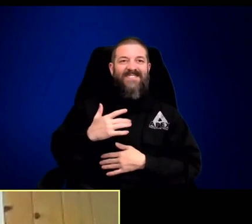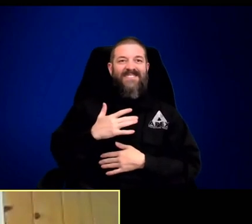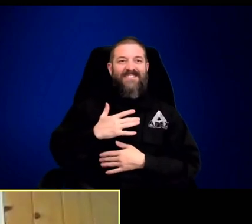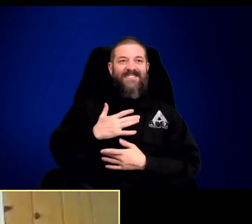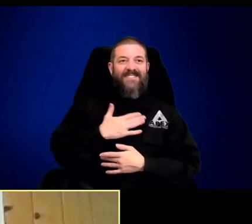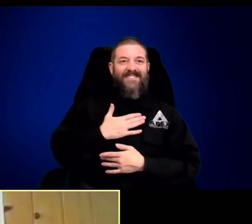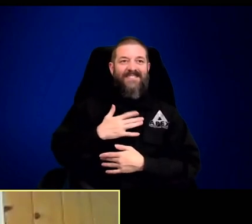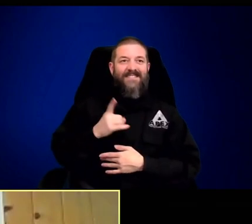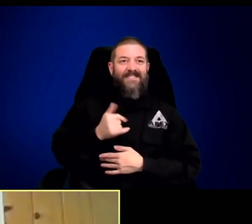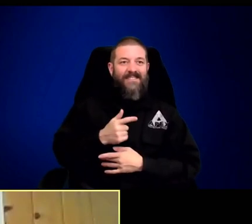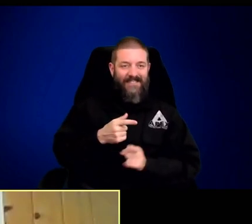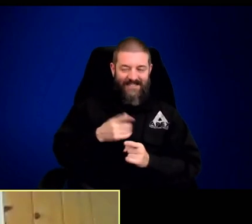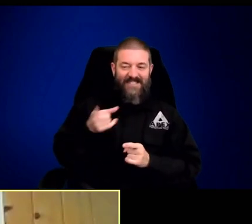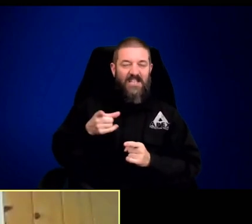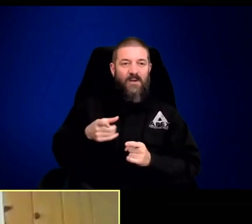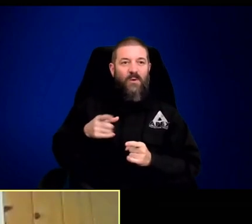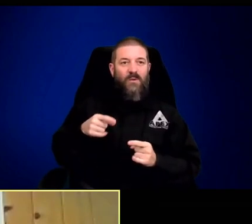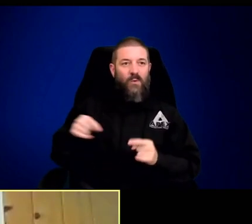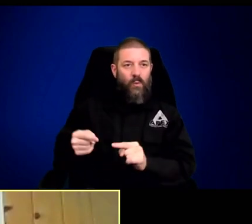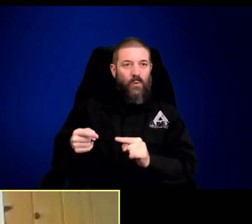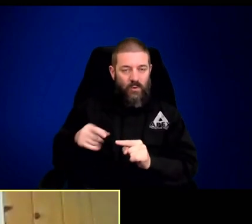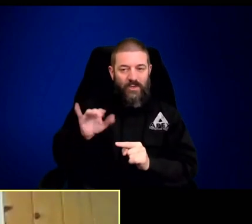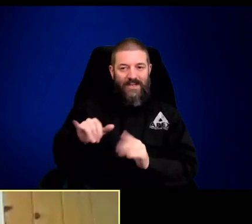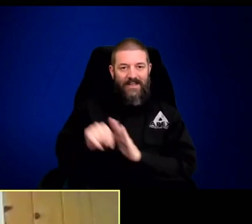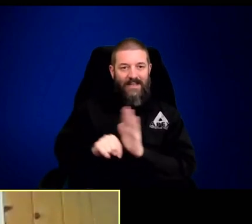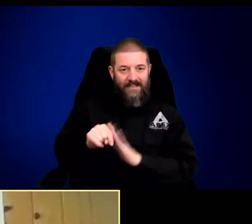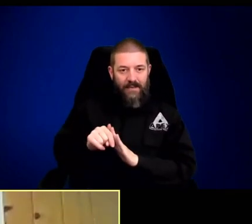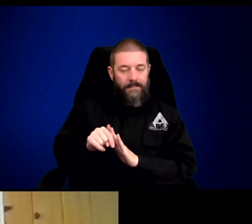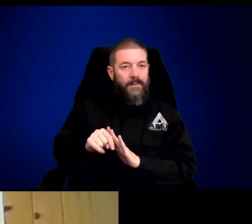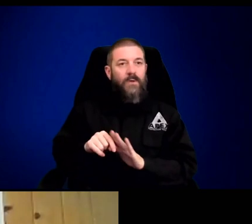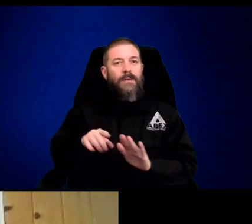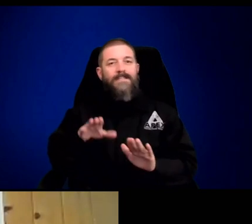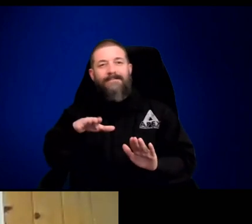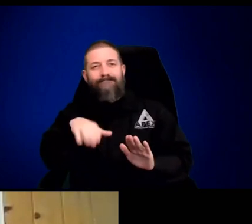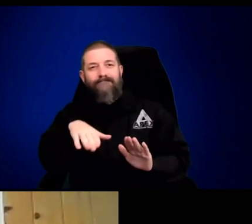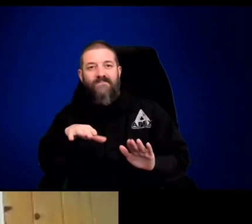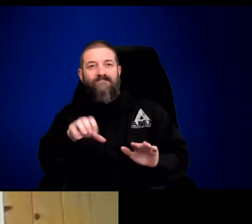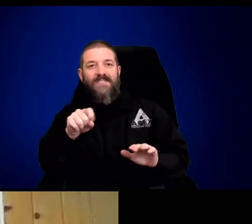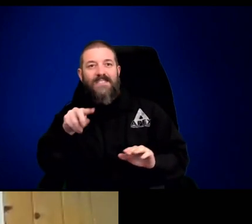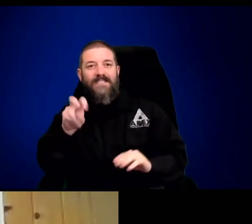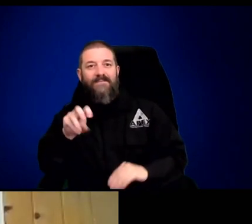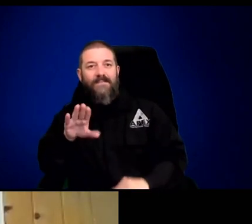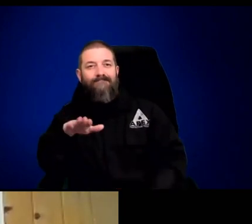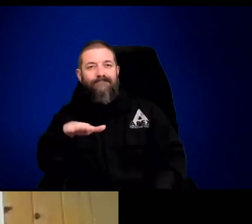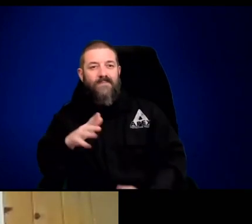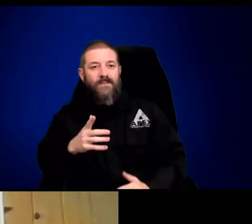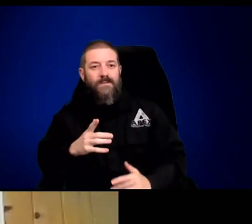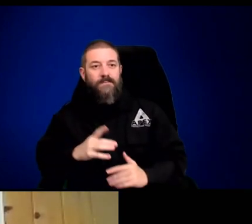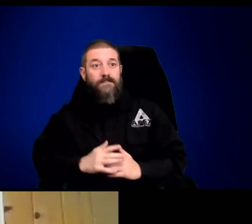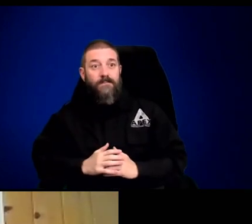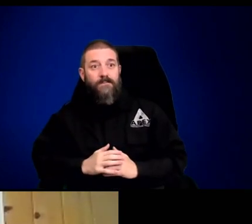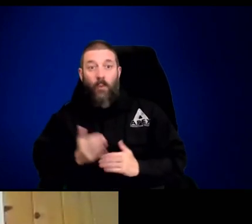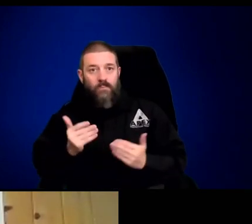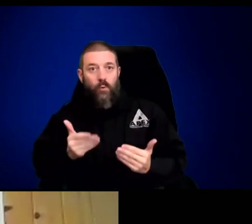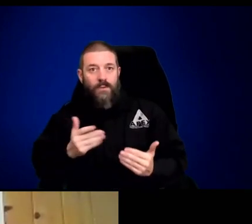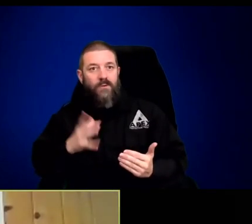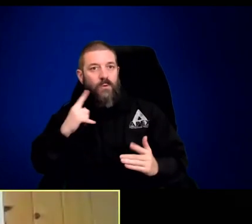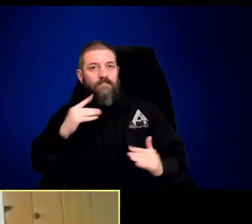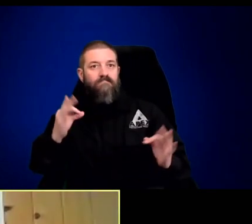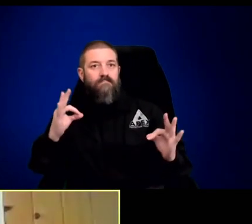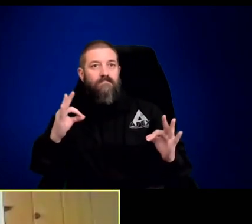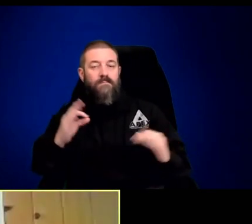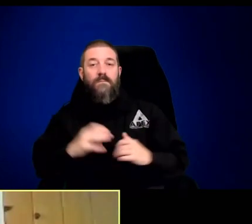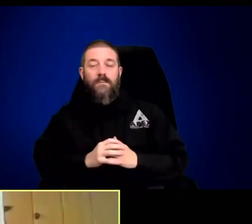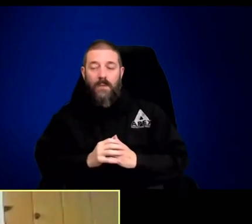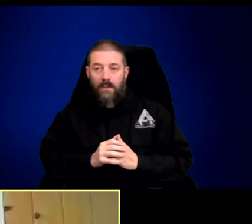So, this is my guy, the famous Wolf 21. He was old at that time,